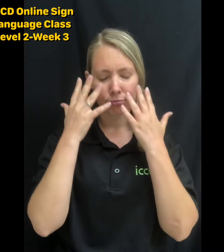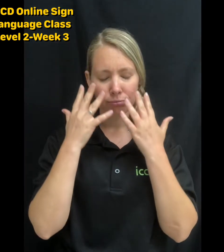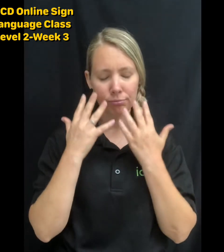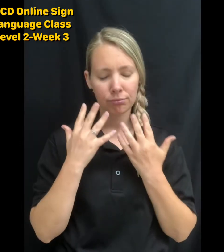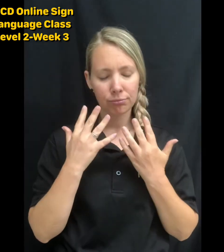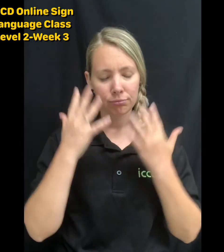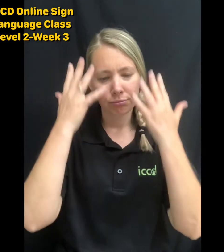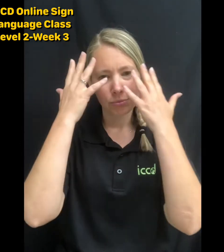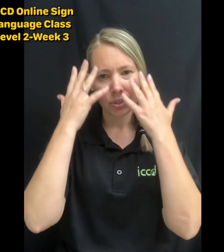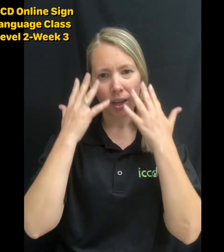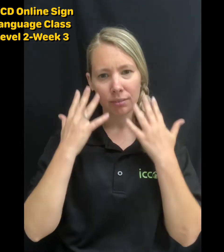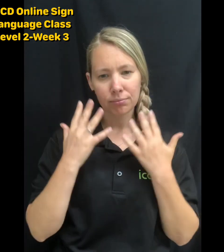Sad.